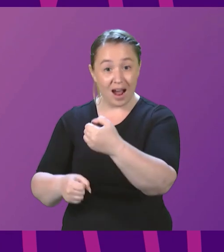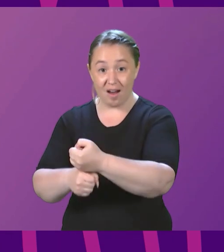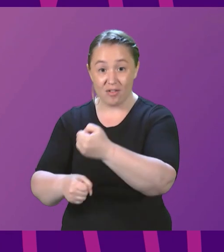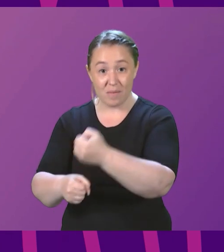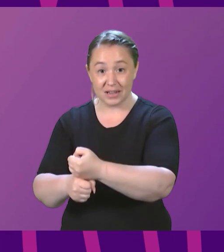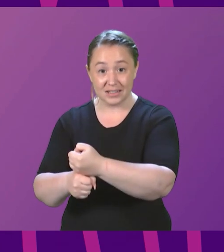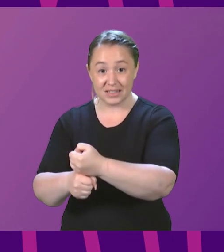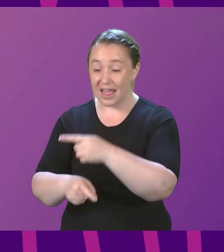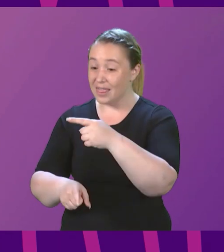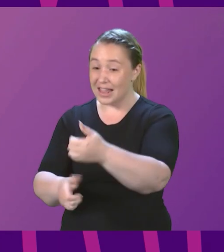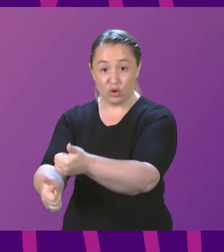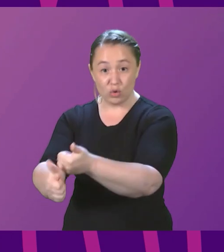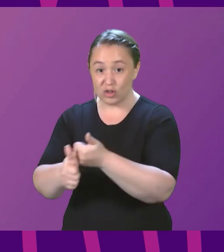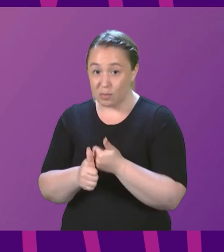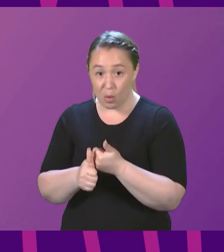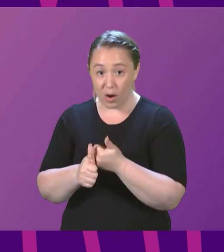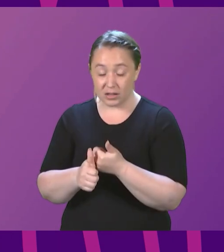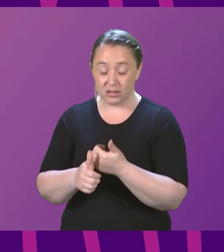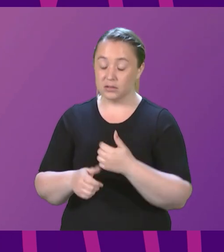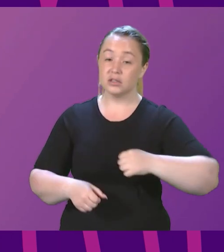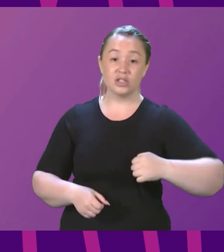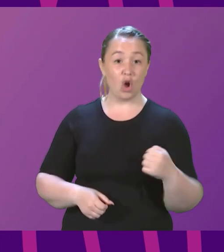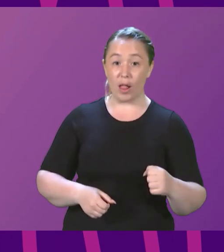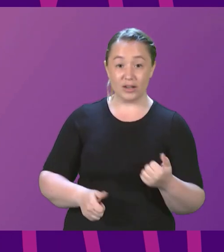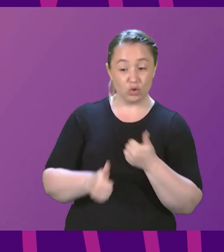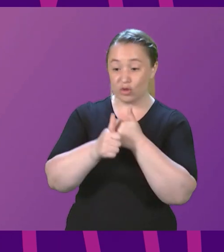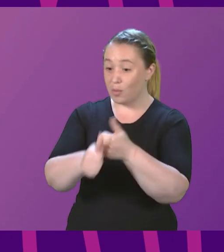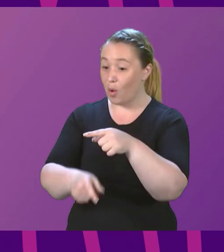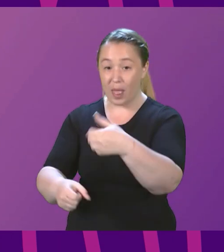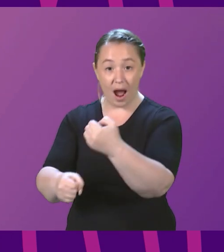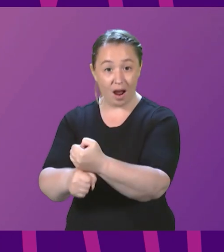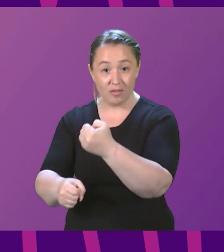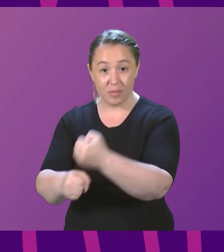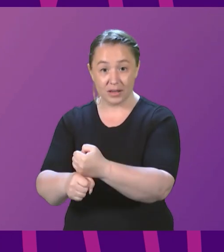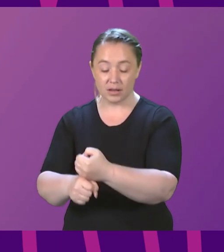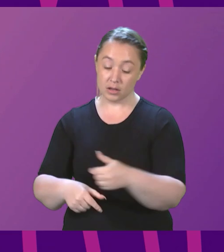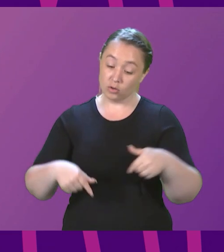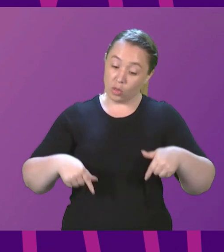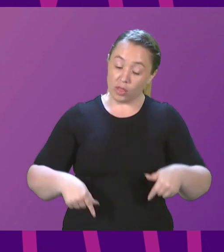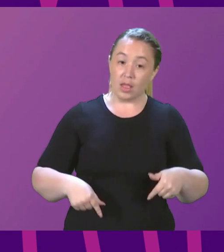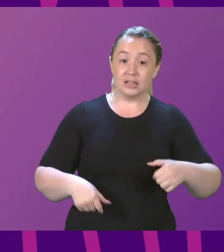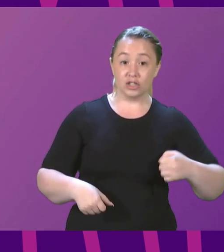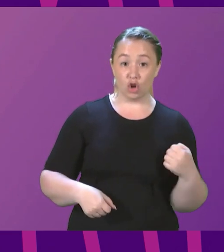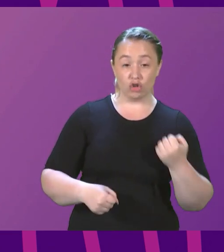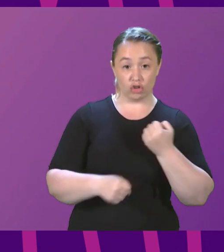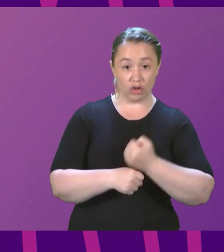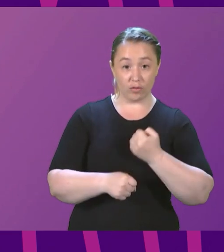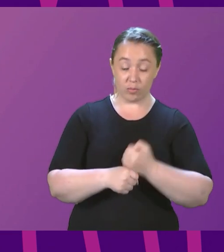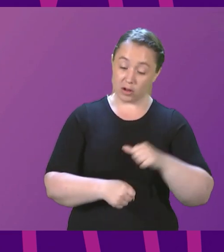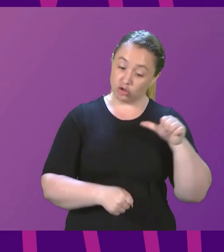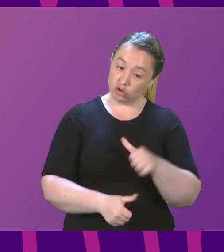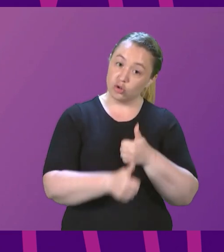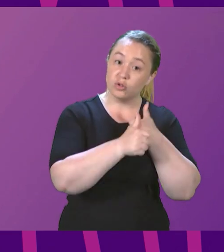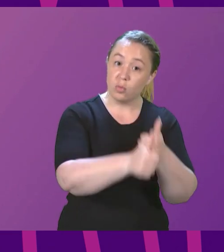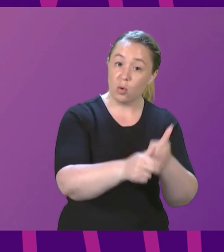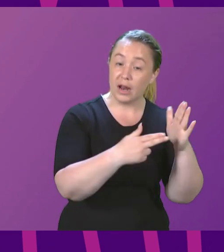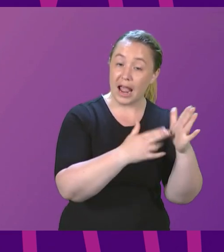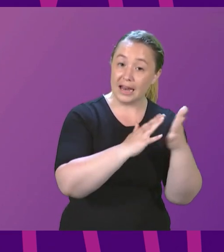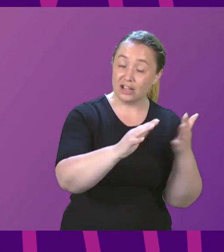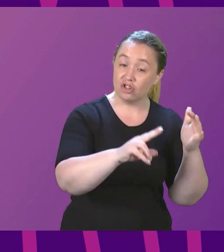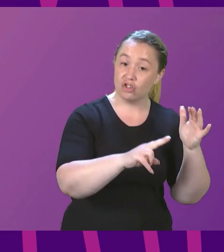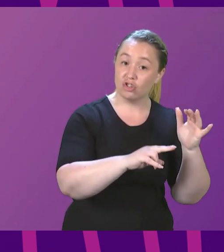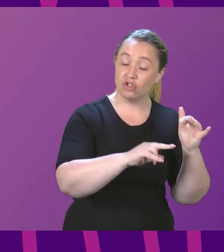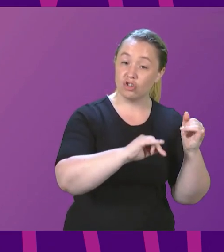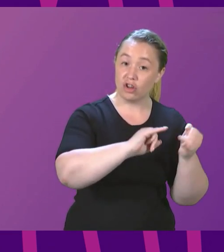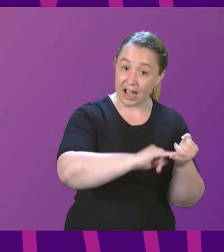support of people across Scotland. And yes, it is this government's responsibility to support the NHS into and